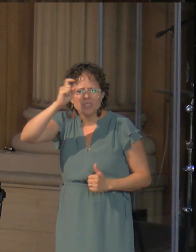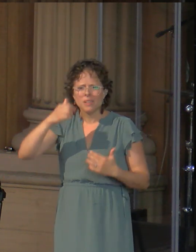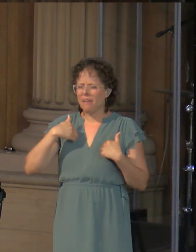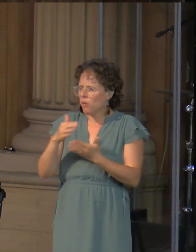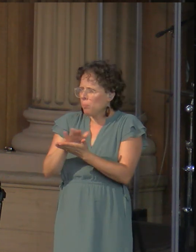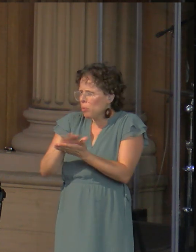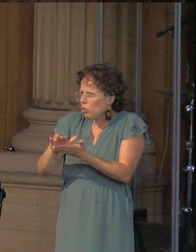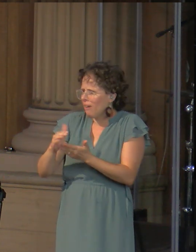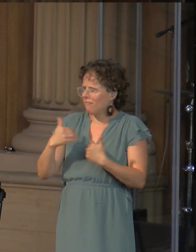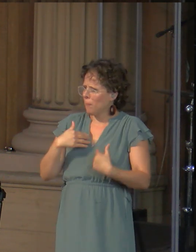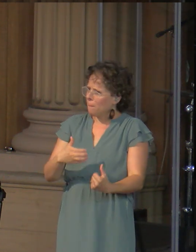than Solomon.